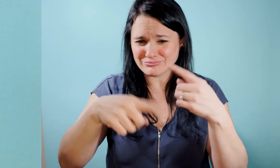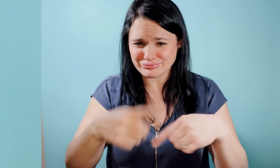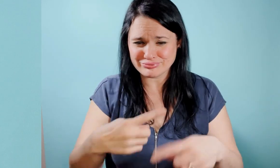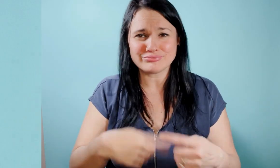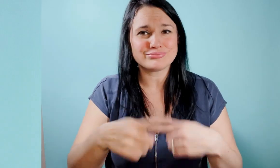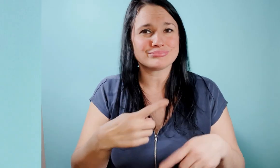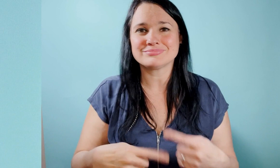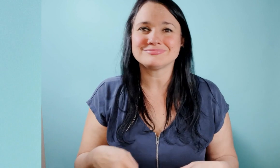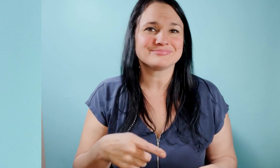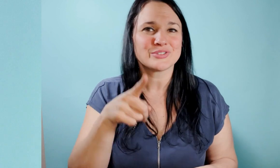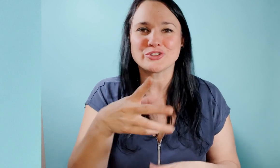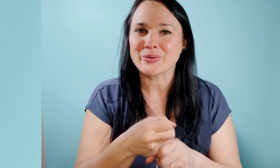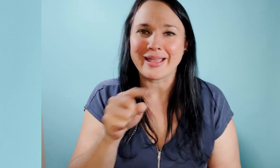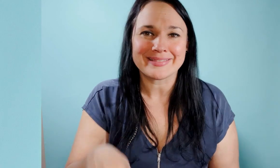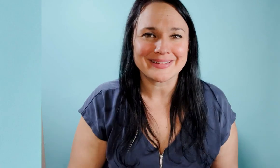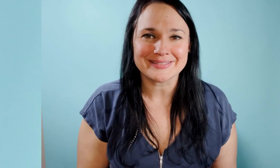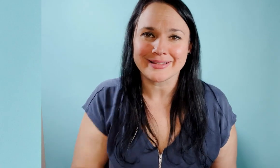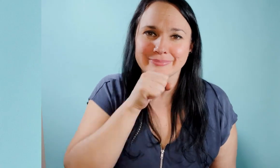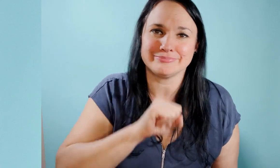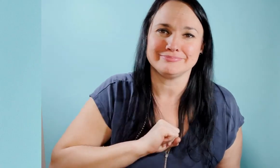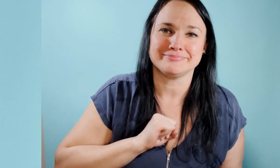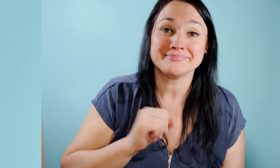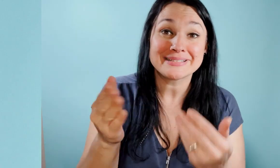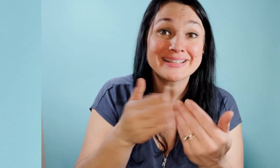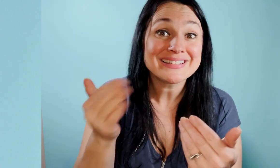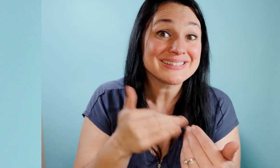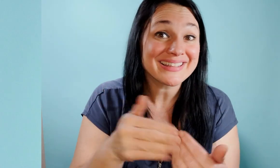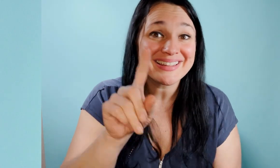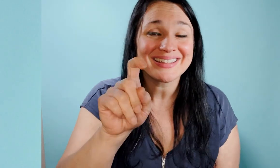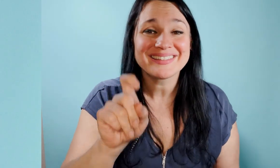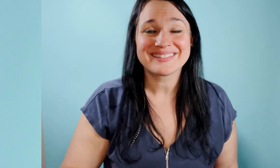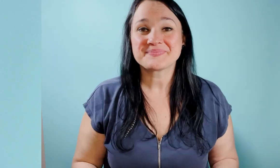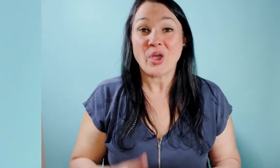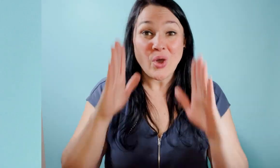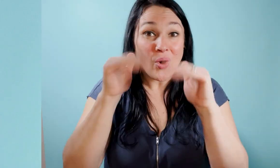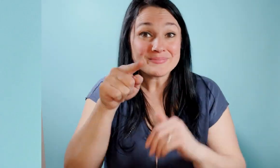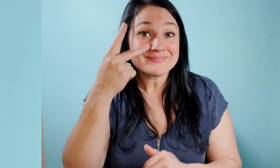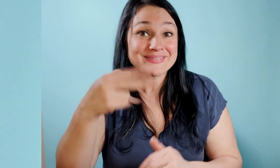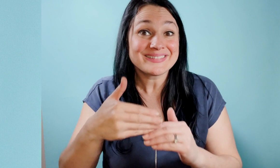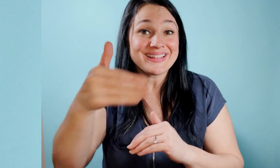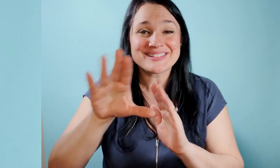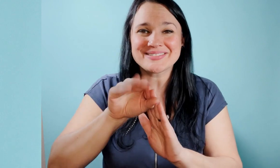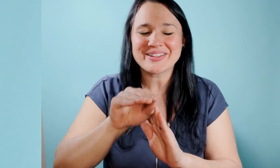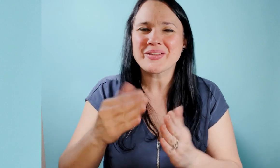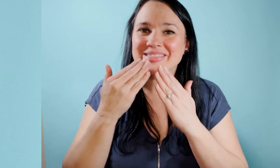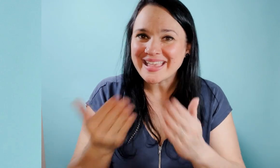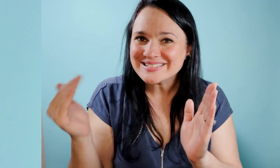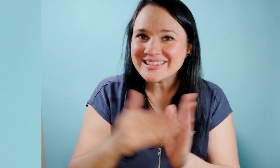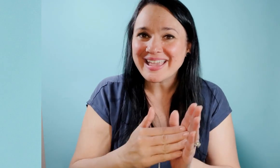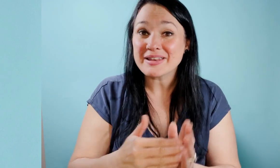click the drop down box and go through the phrases you've got this it's easy or was it well I hope you see you